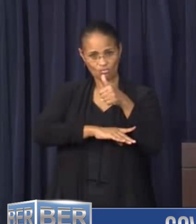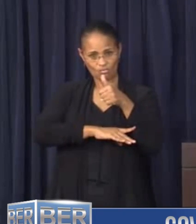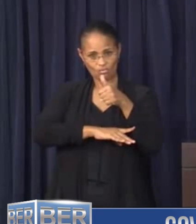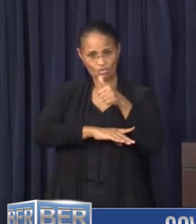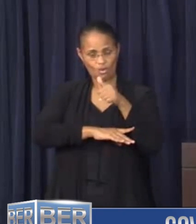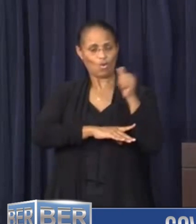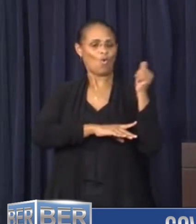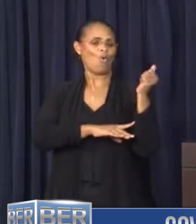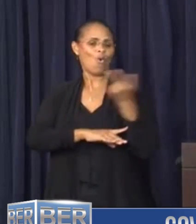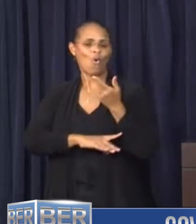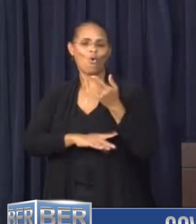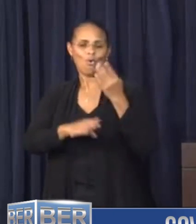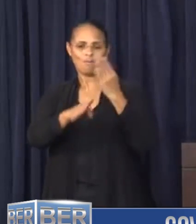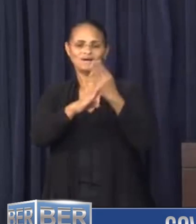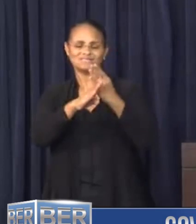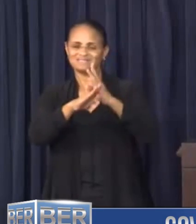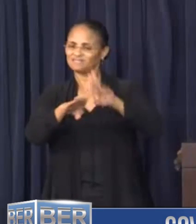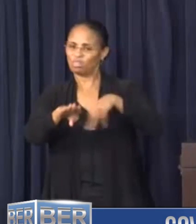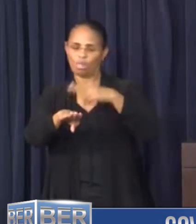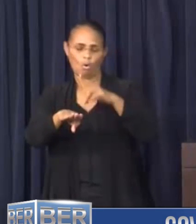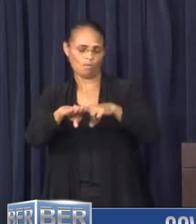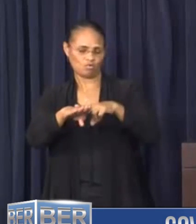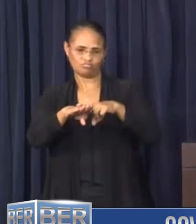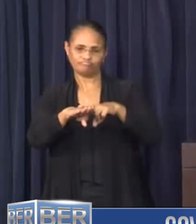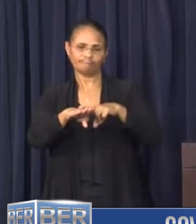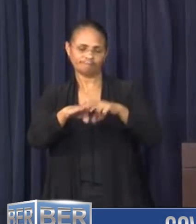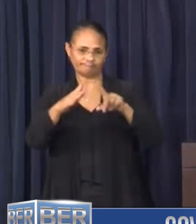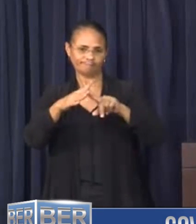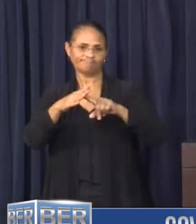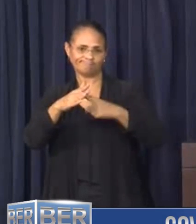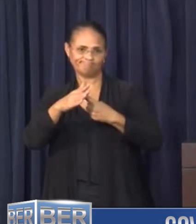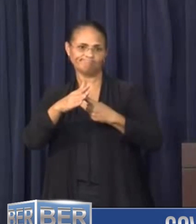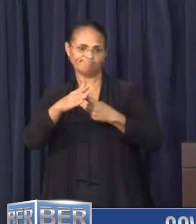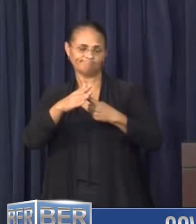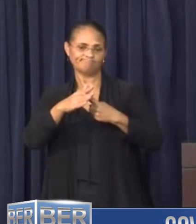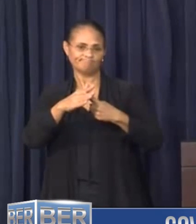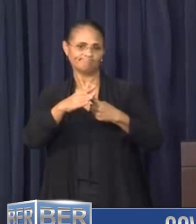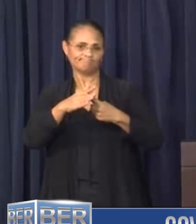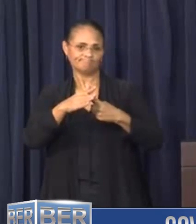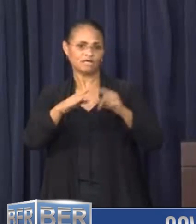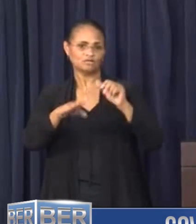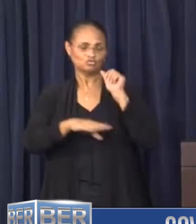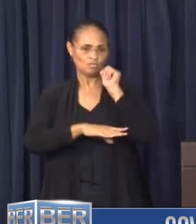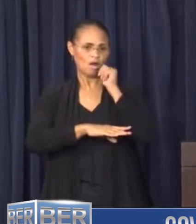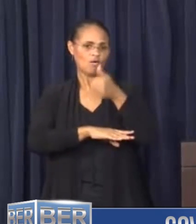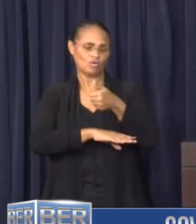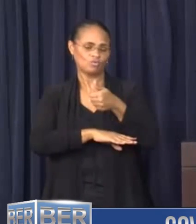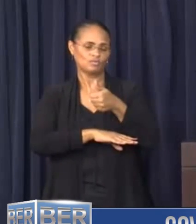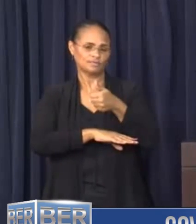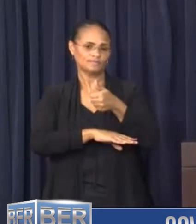All buses are running as normal and are scheduled to run as normal tomorrow.